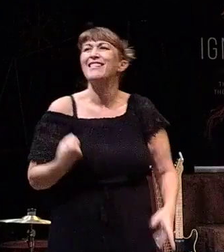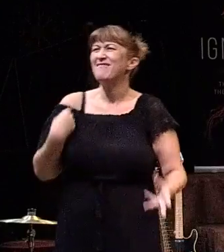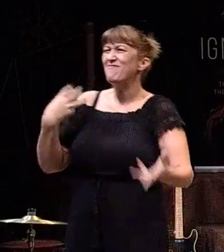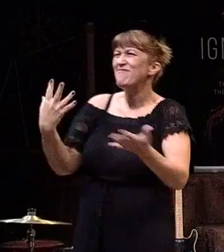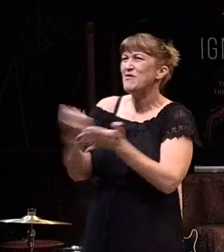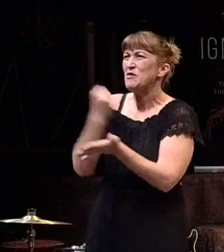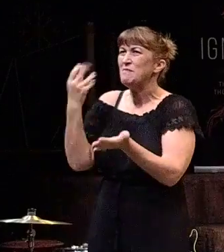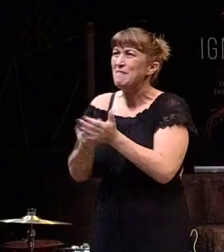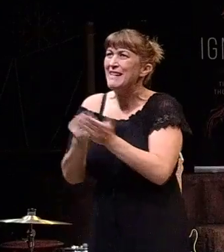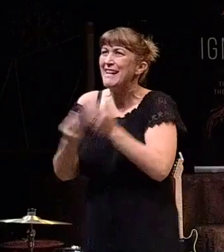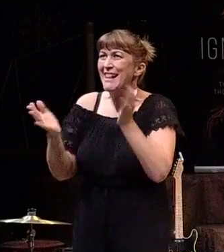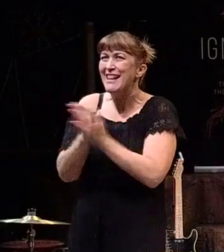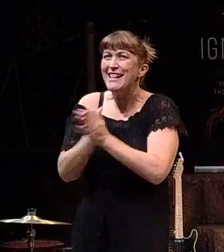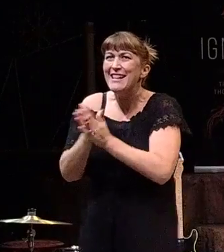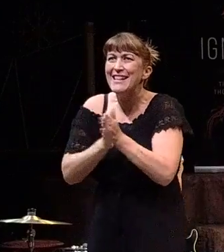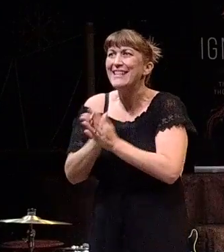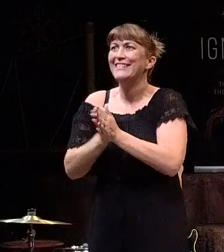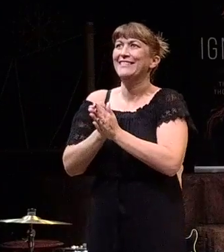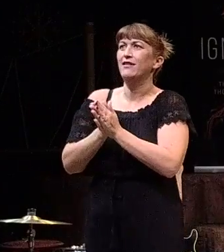to make some money.